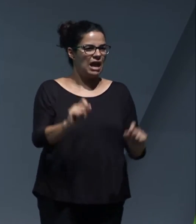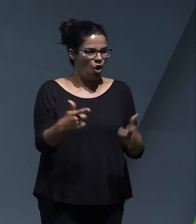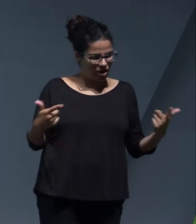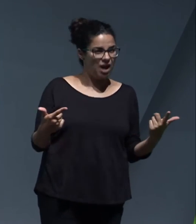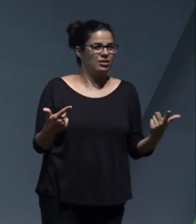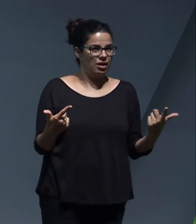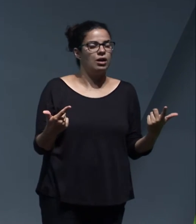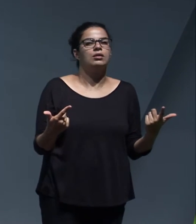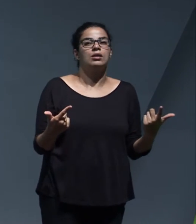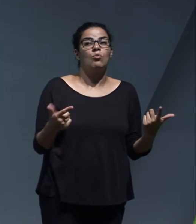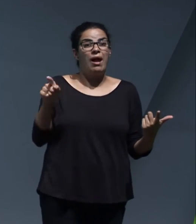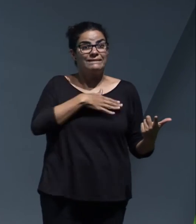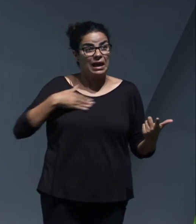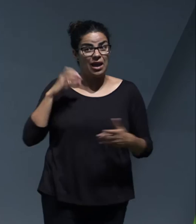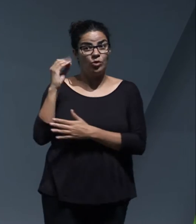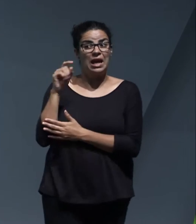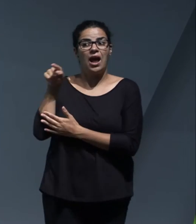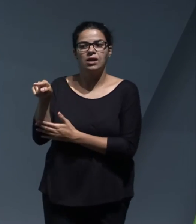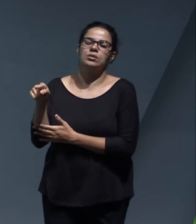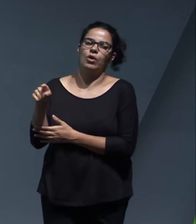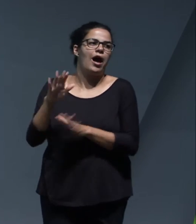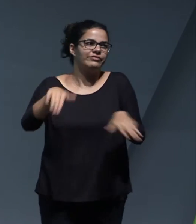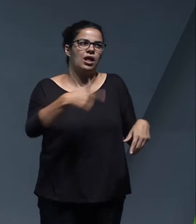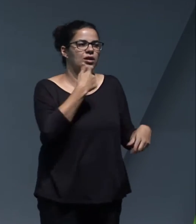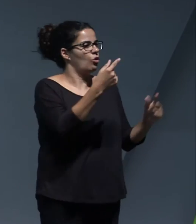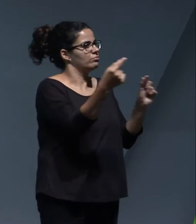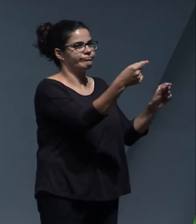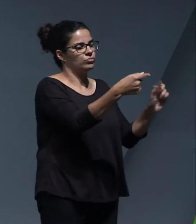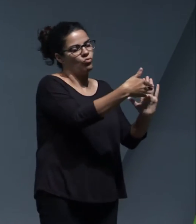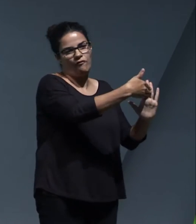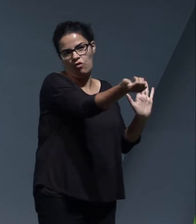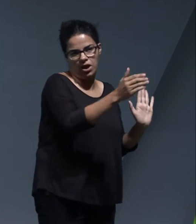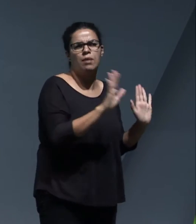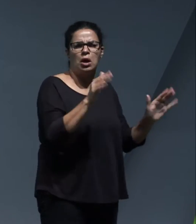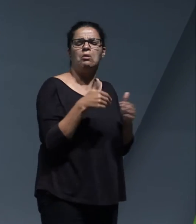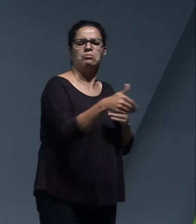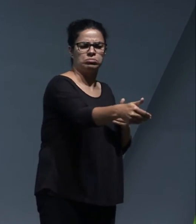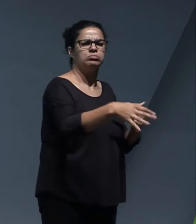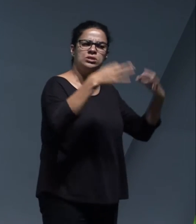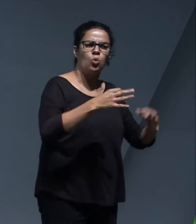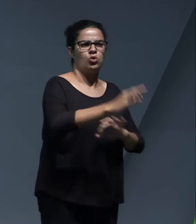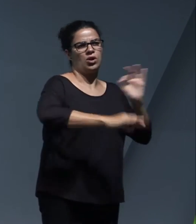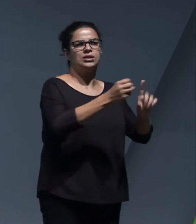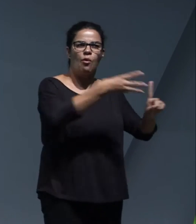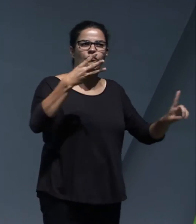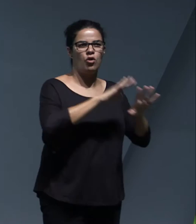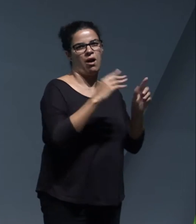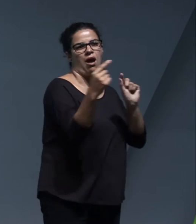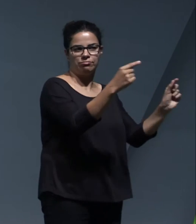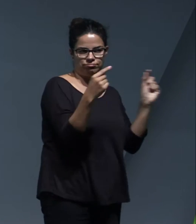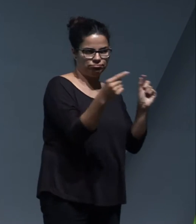the know-how to be put on the table, and so we had to sacrifice something, which was... But there will be discussion about this, I can assure you.